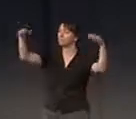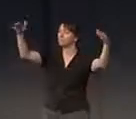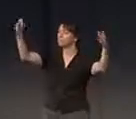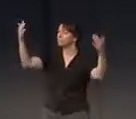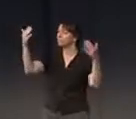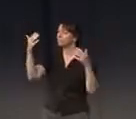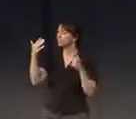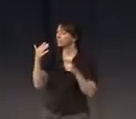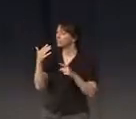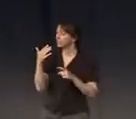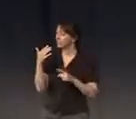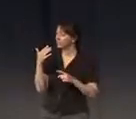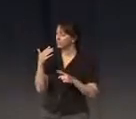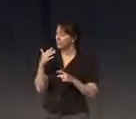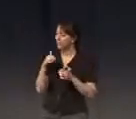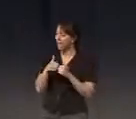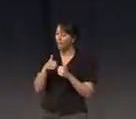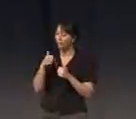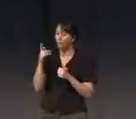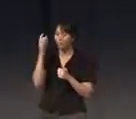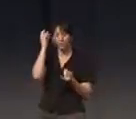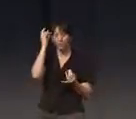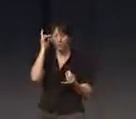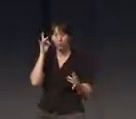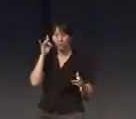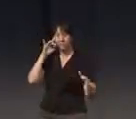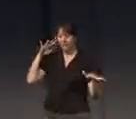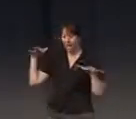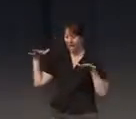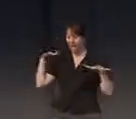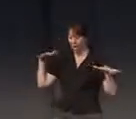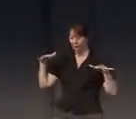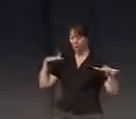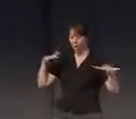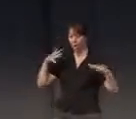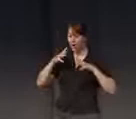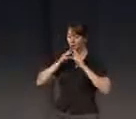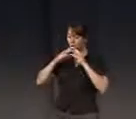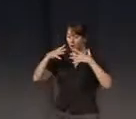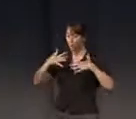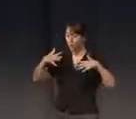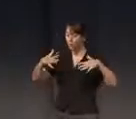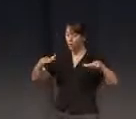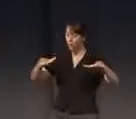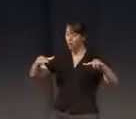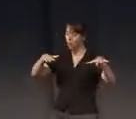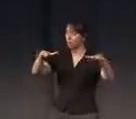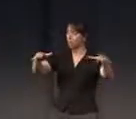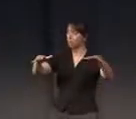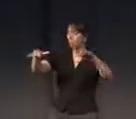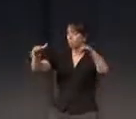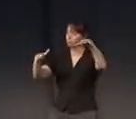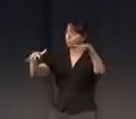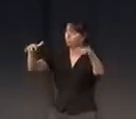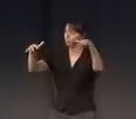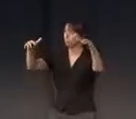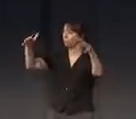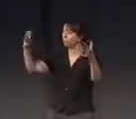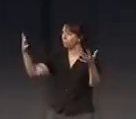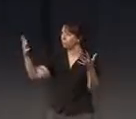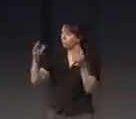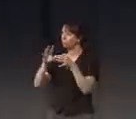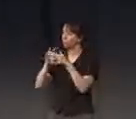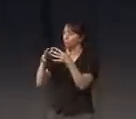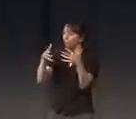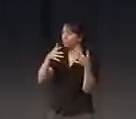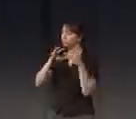Lucier, no? How this kind of sound wave kind of press the air and then somehow it move. And this is what,